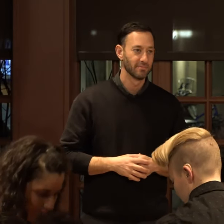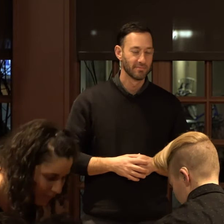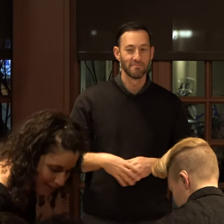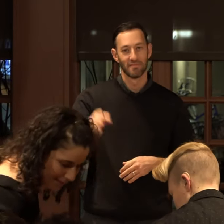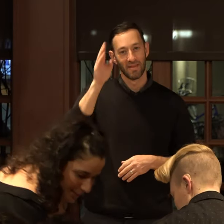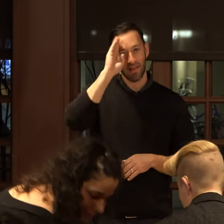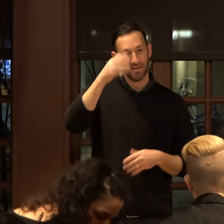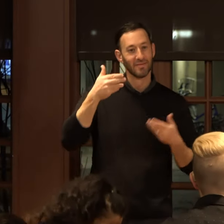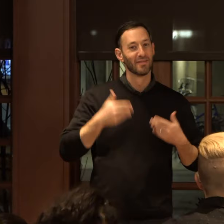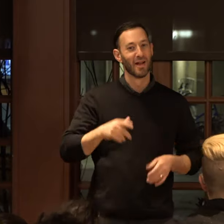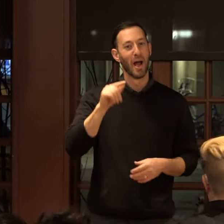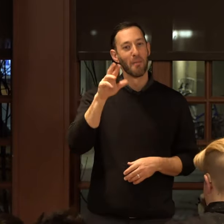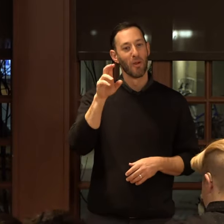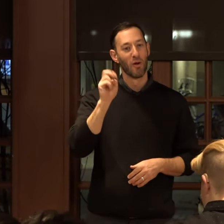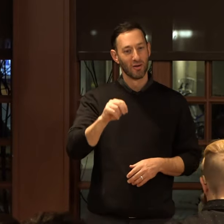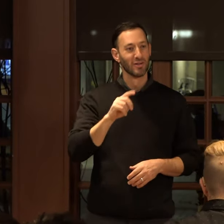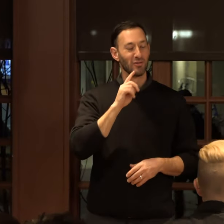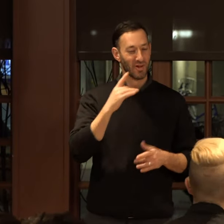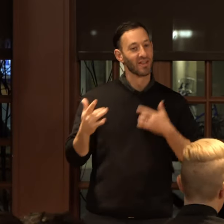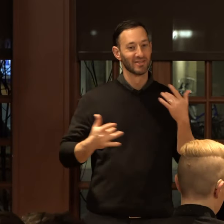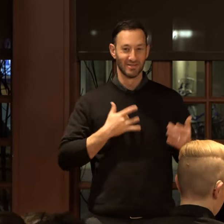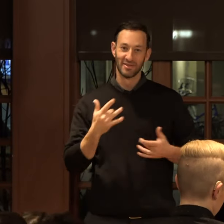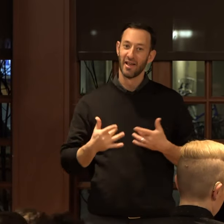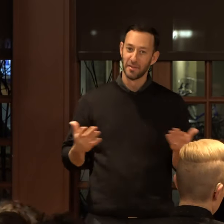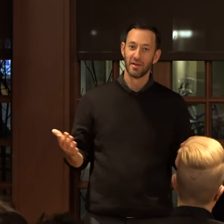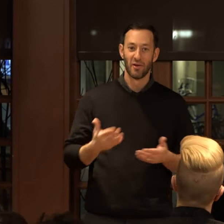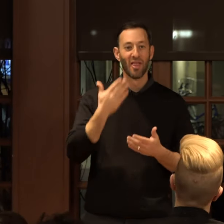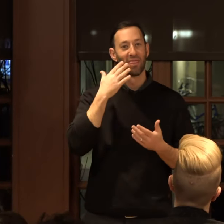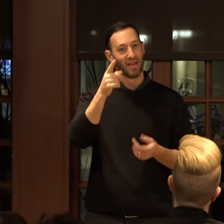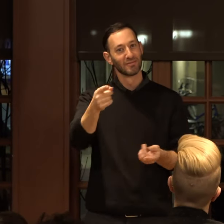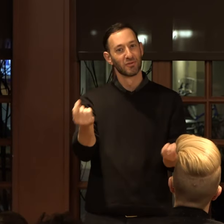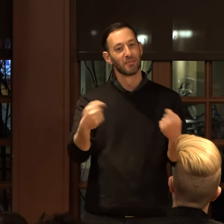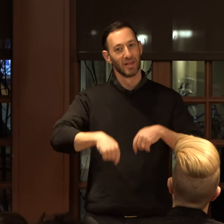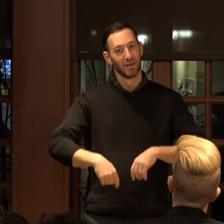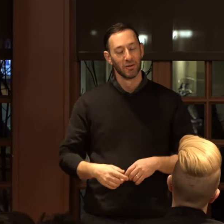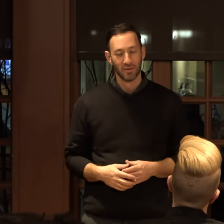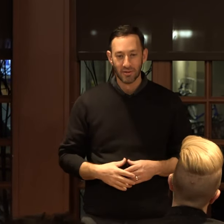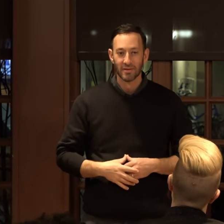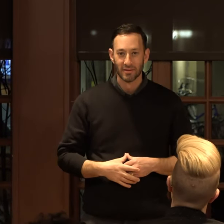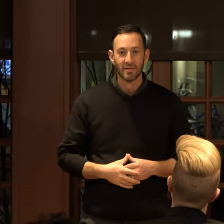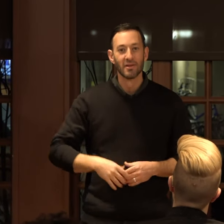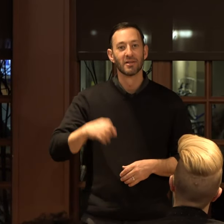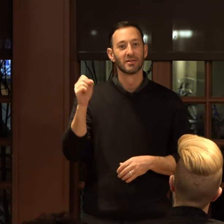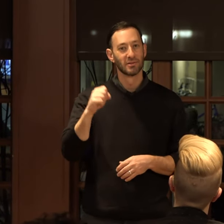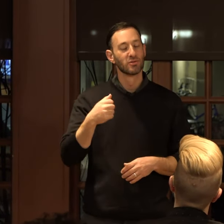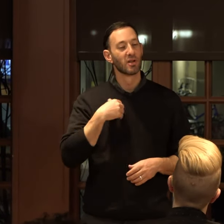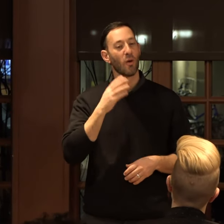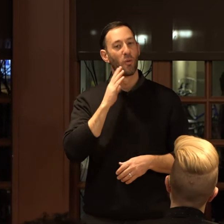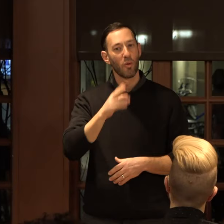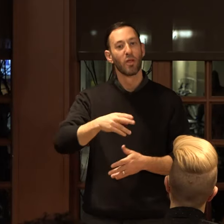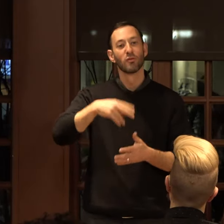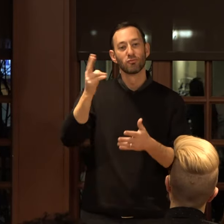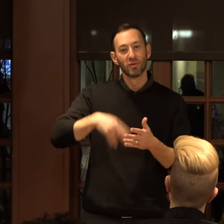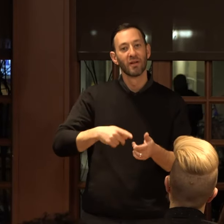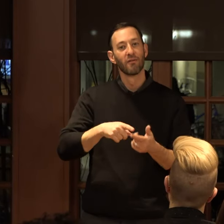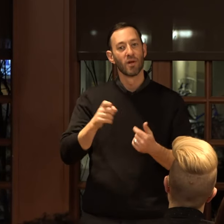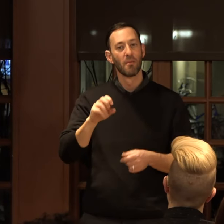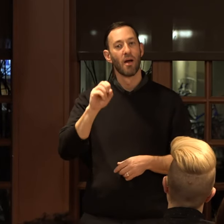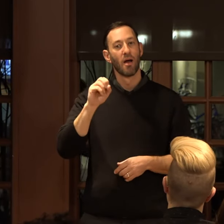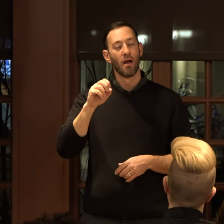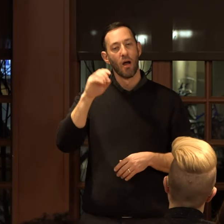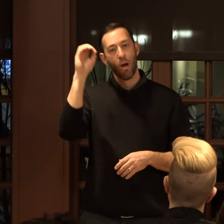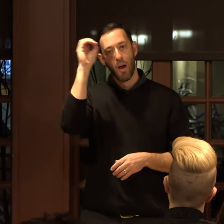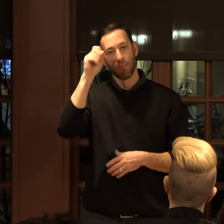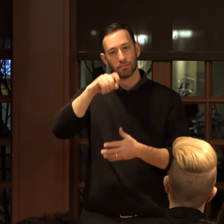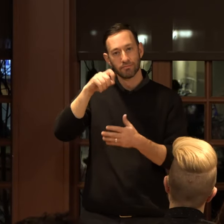Hey, I'm Lauren. I'm really excited to be here. Thanks for being here. Yeah, so I'm going to read from an op-ed I wrote